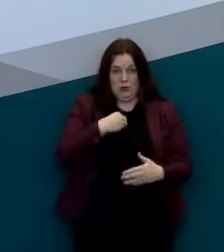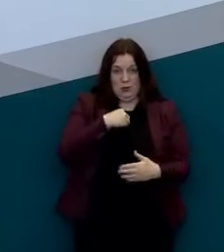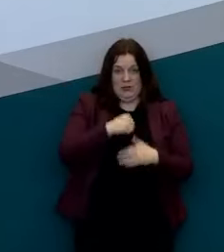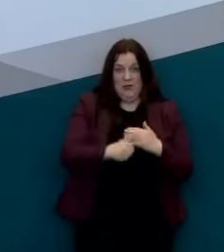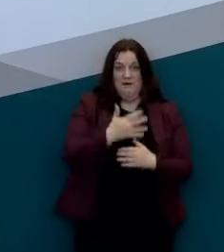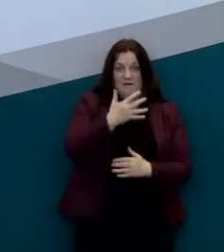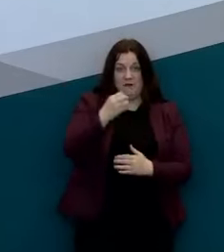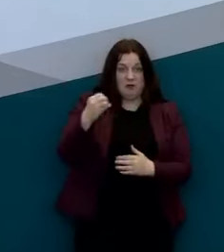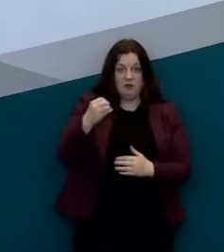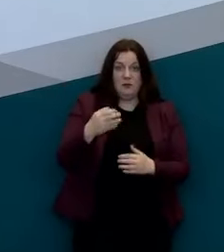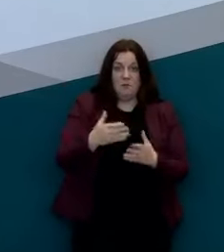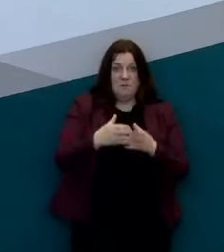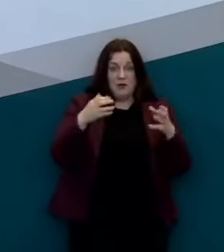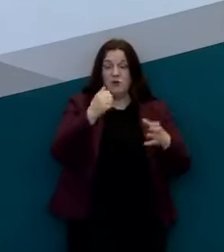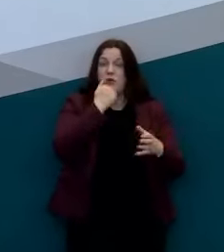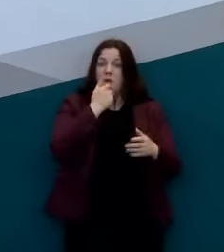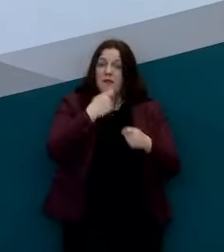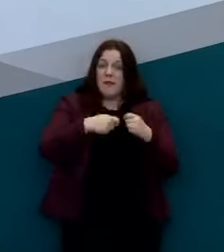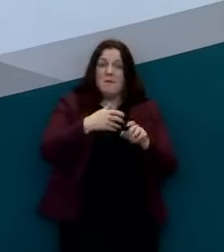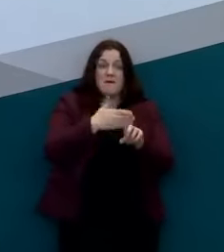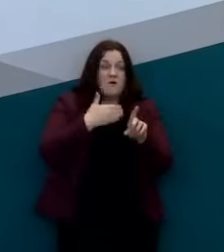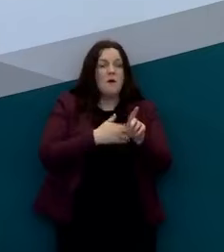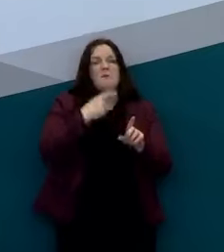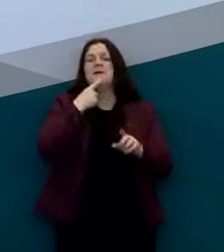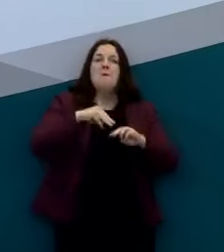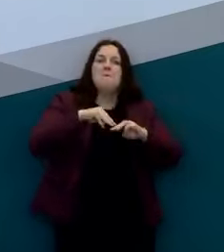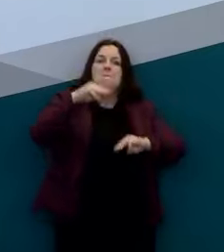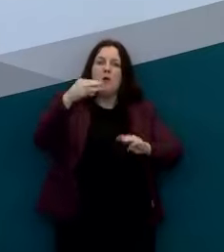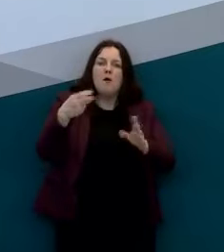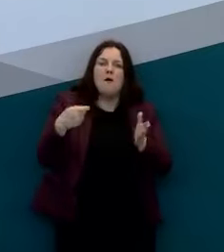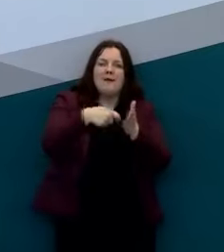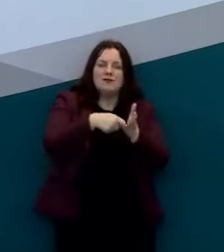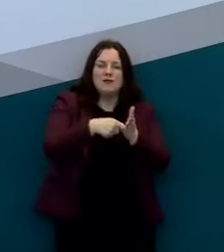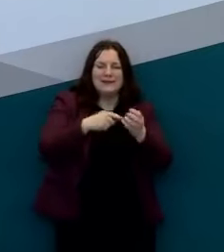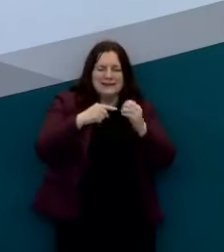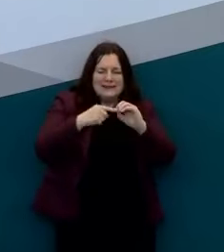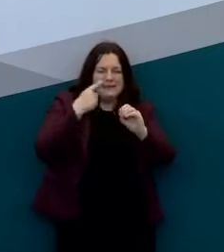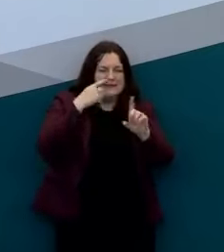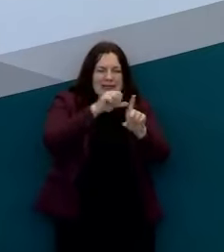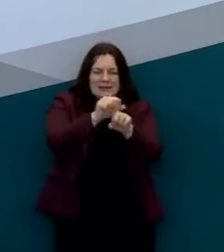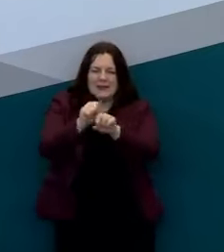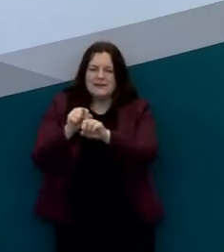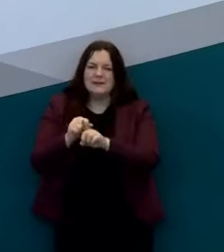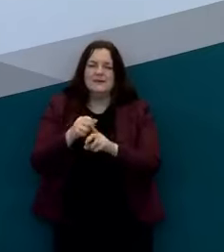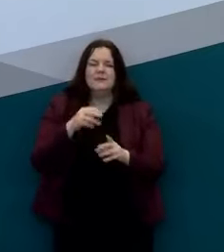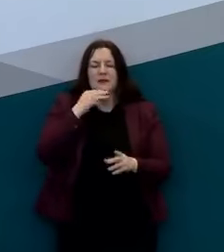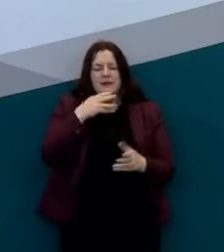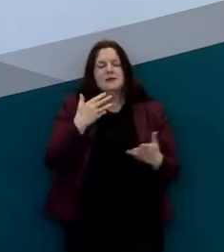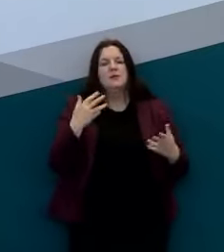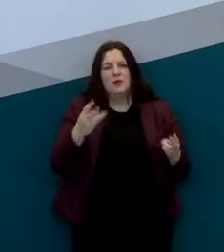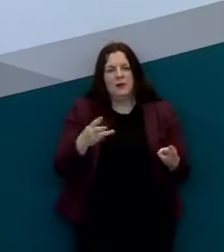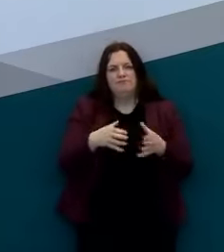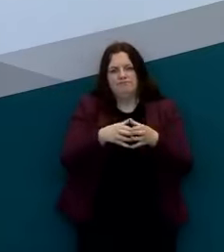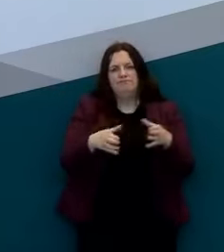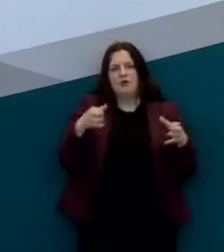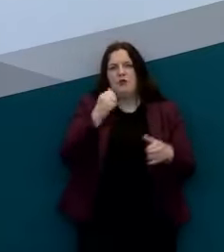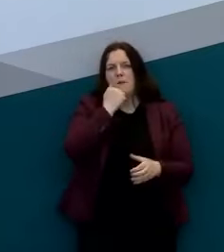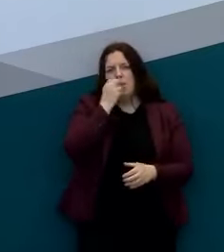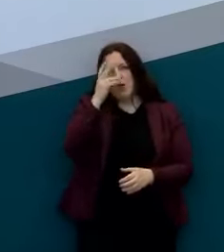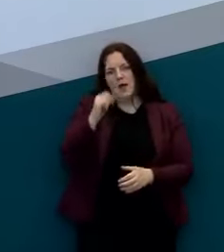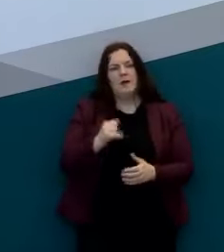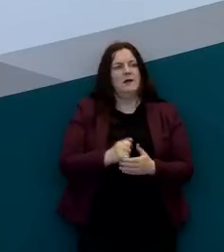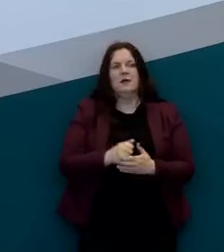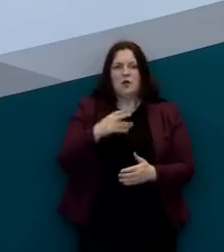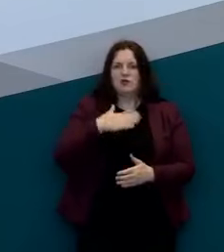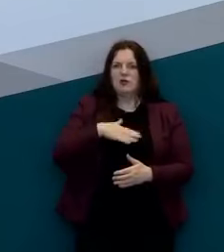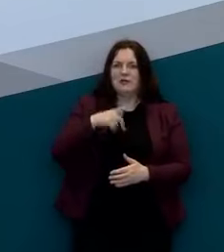bigger number than we've given you before and we think that extra testing capacity that we're growing now has made a contribution to that increase in number rather